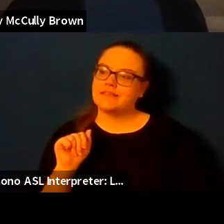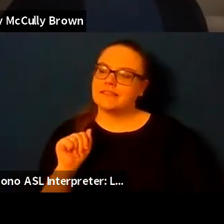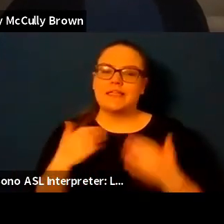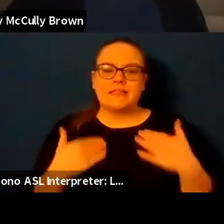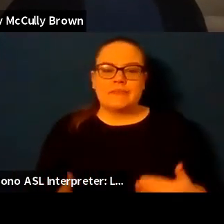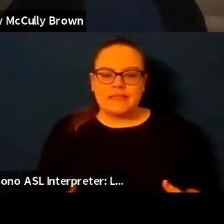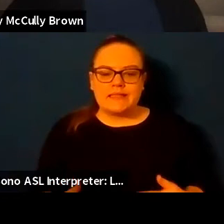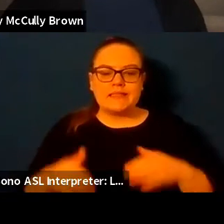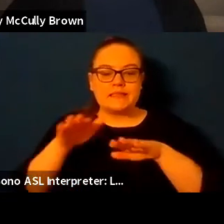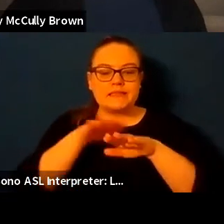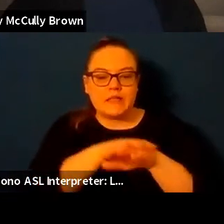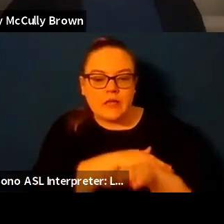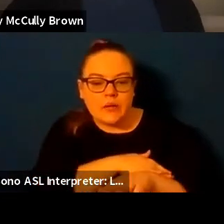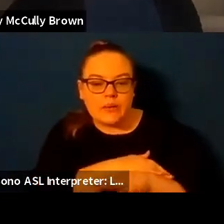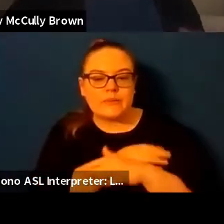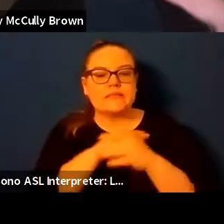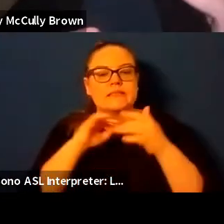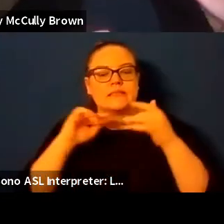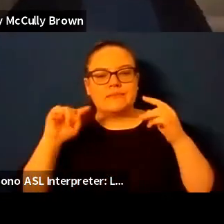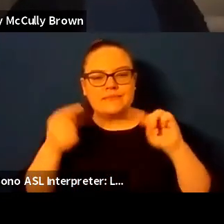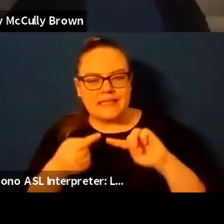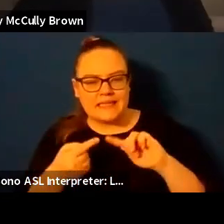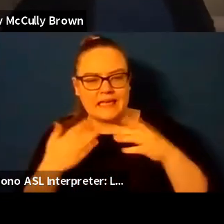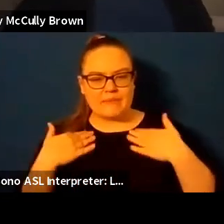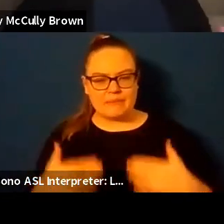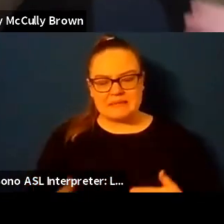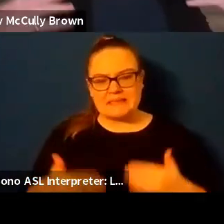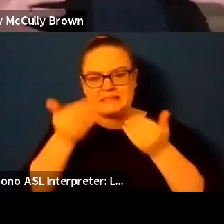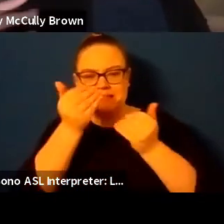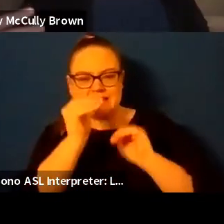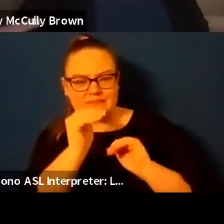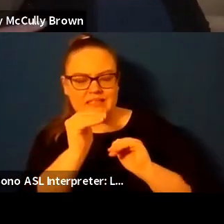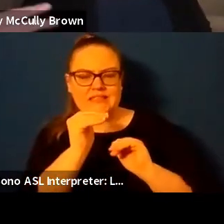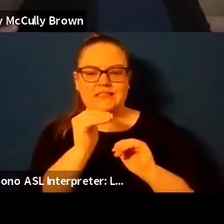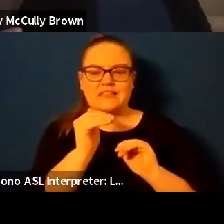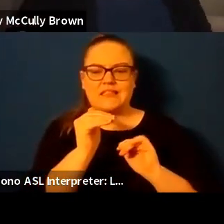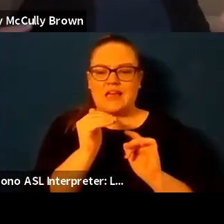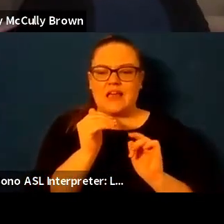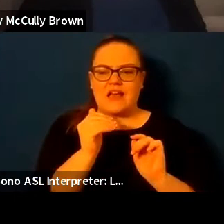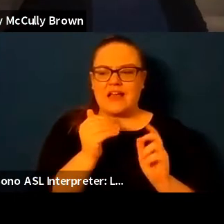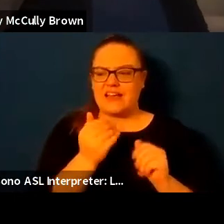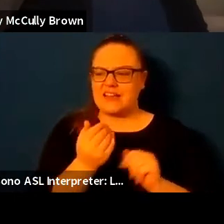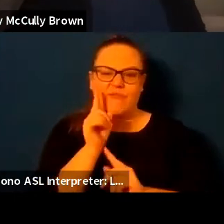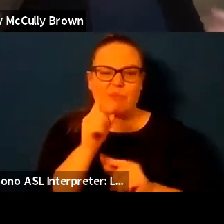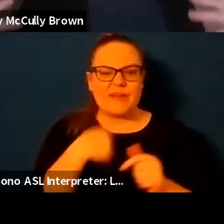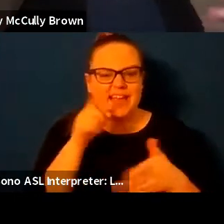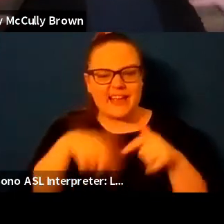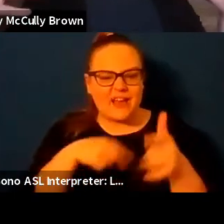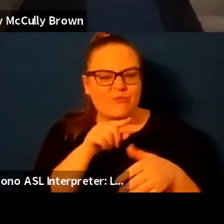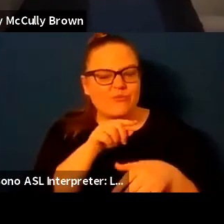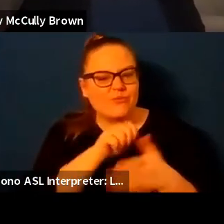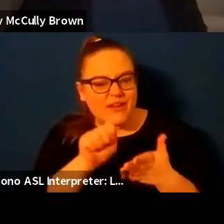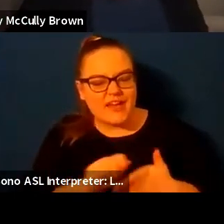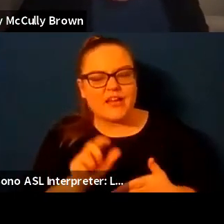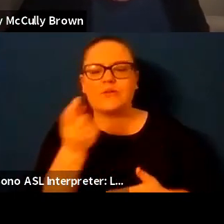pain or the limits inherent in my body are uh are an obstacle um or are a moment in which i can't write um or are